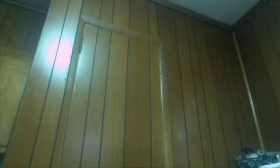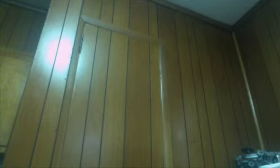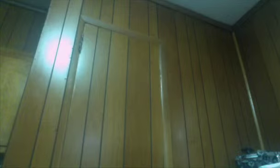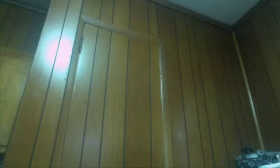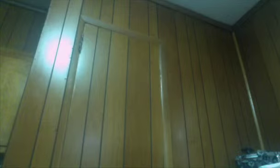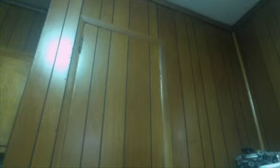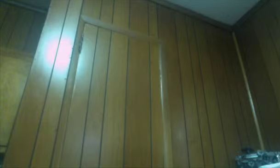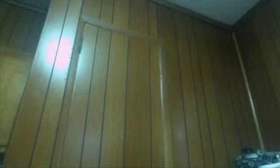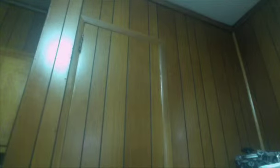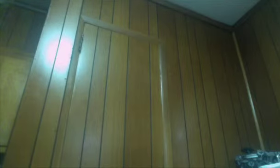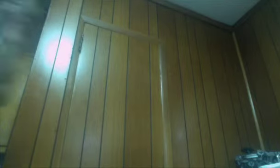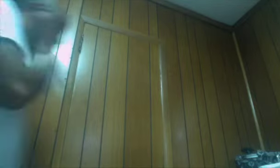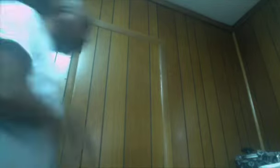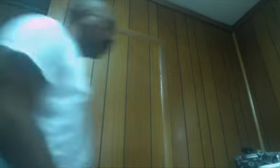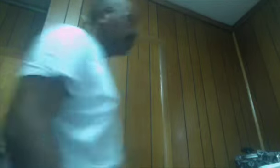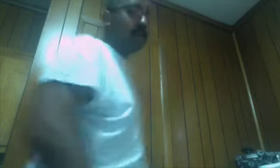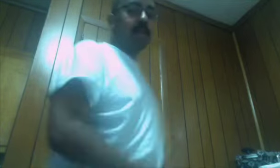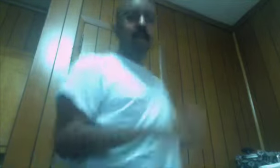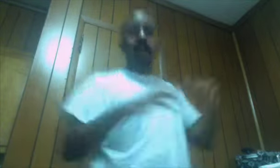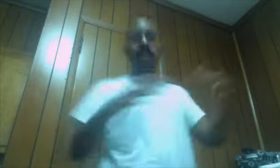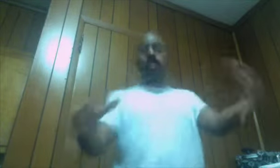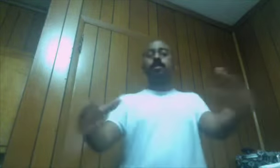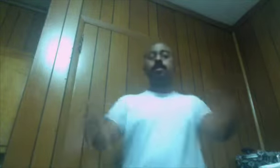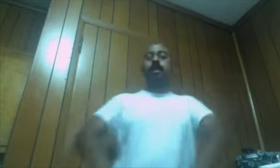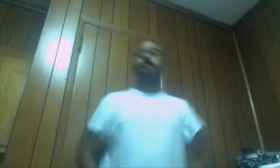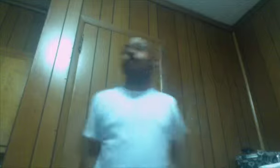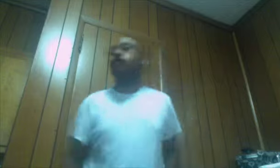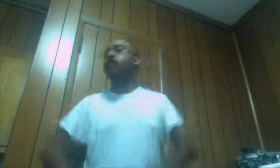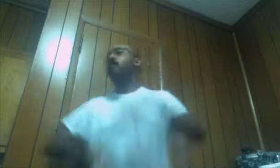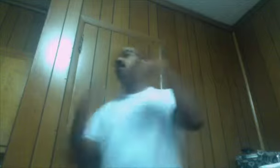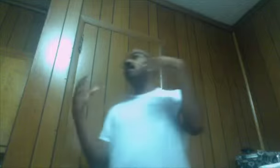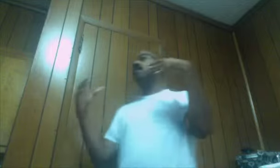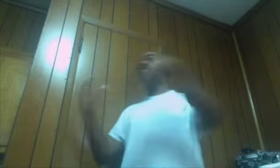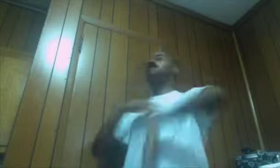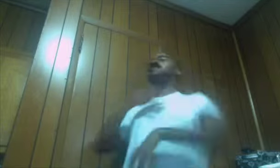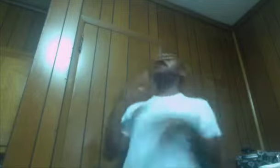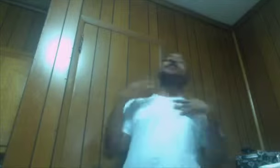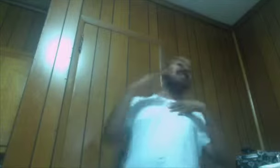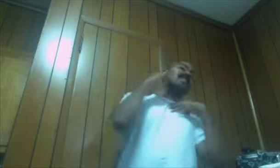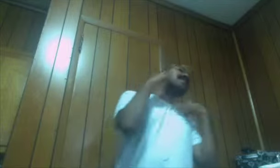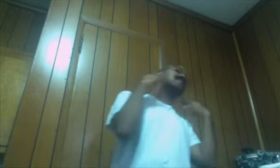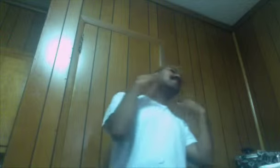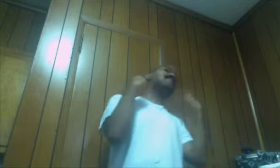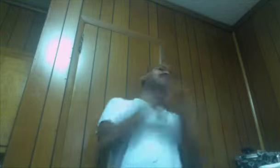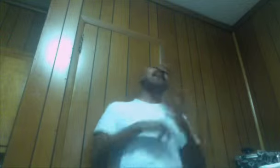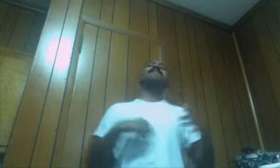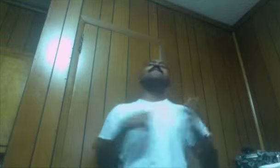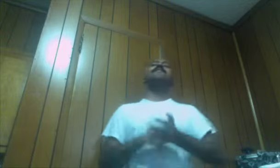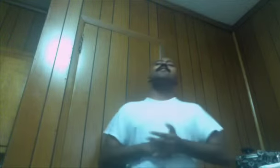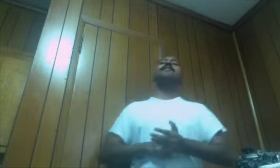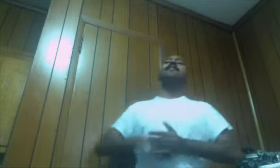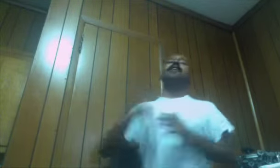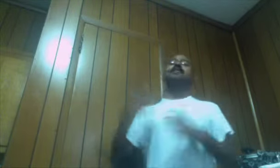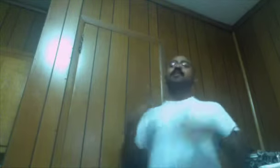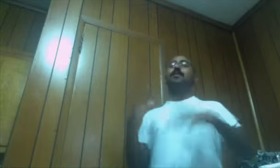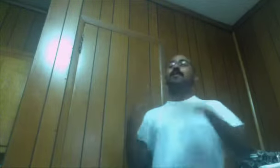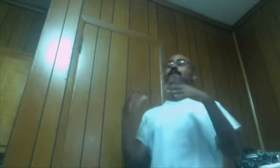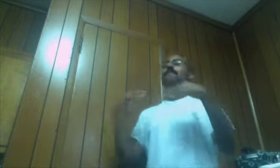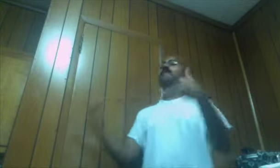So As I was saying This new shit Is By far Has one of the funniest